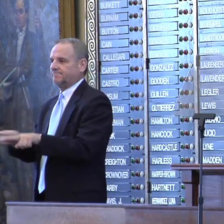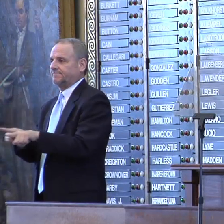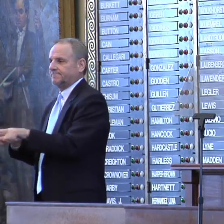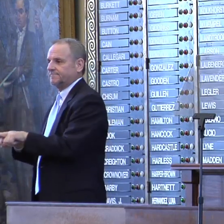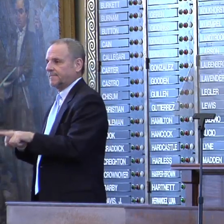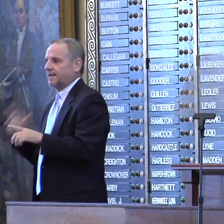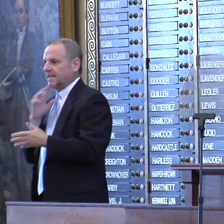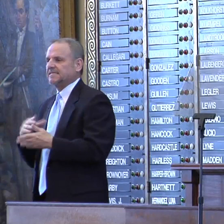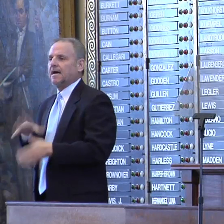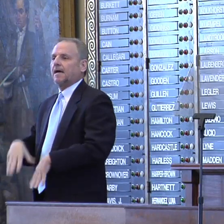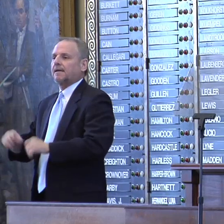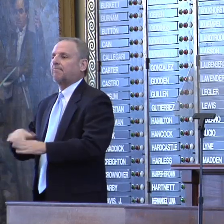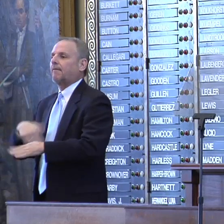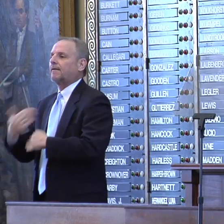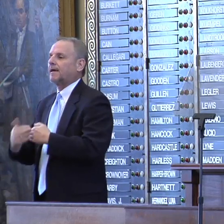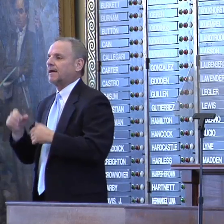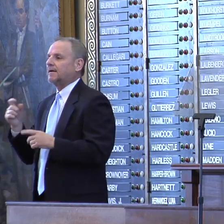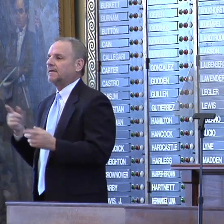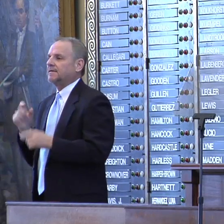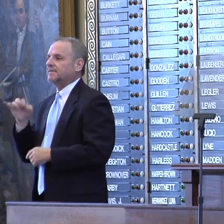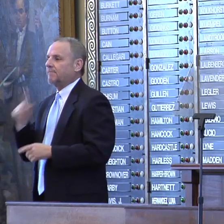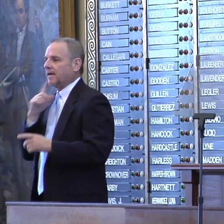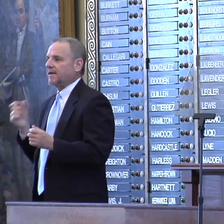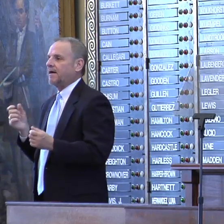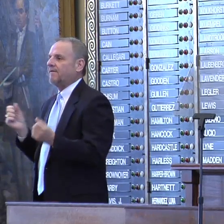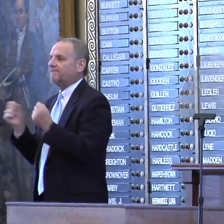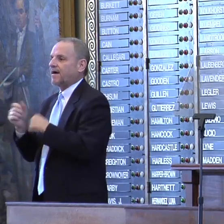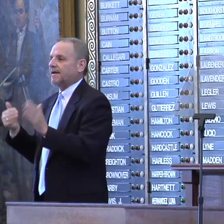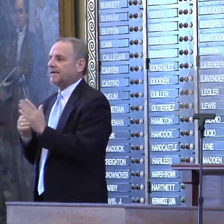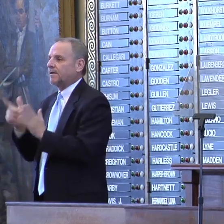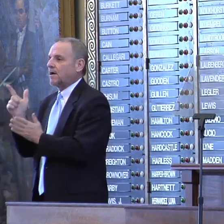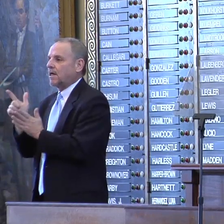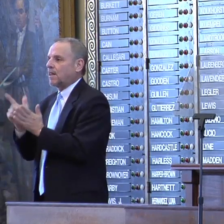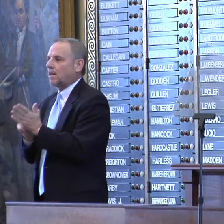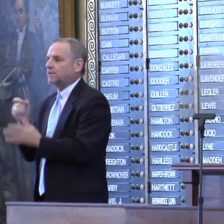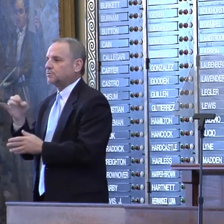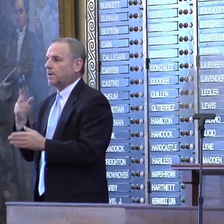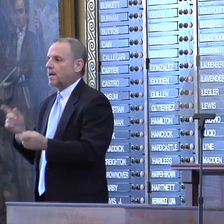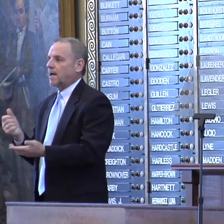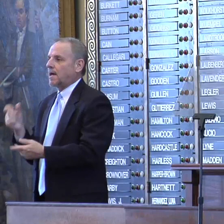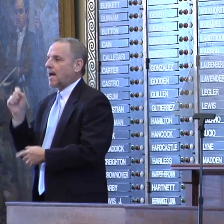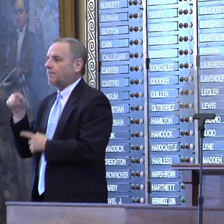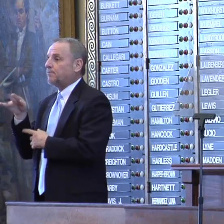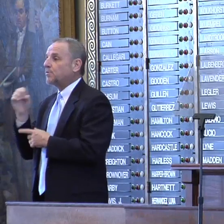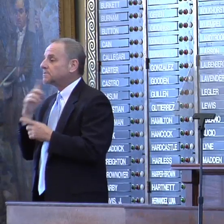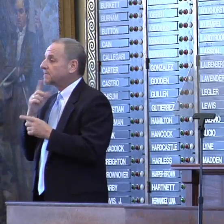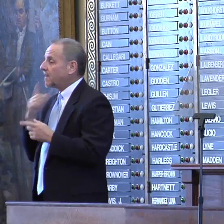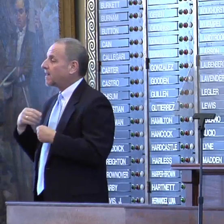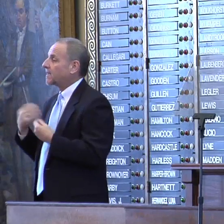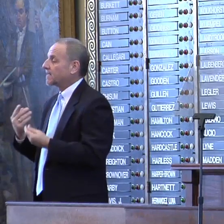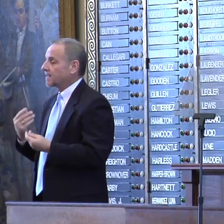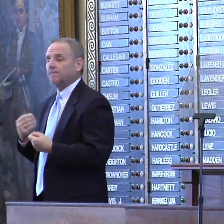Let's take the next step in our fight against lawsuit abuse by sparing our citizens and our